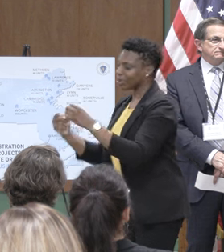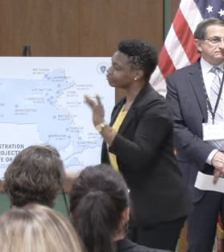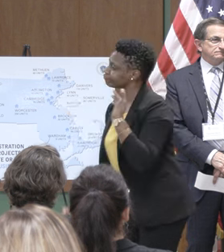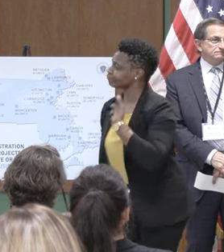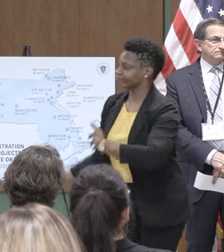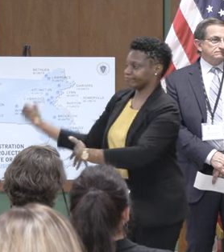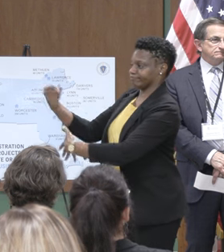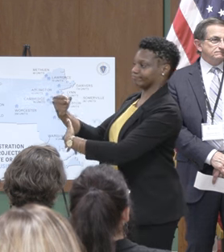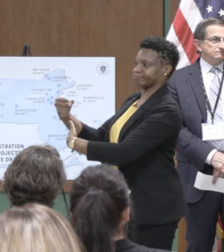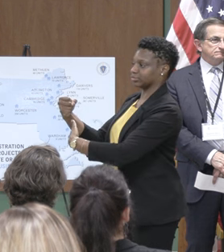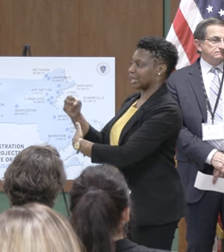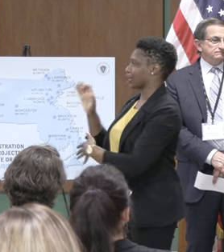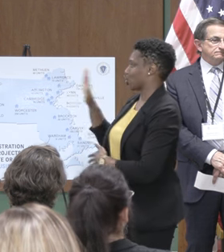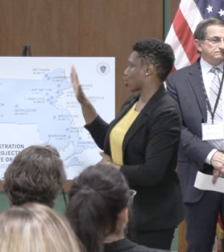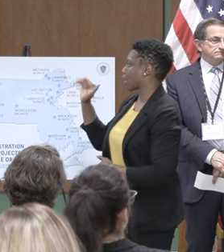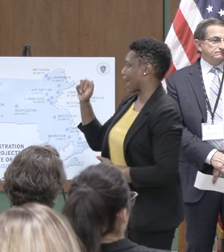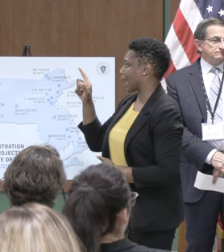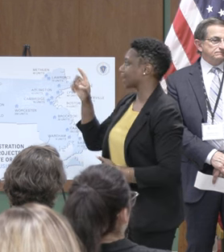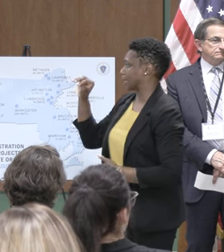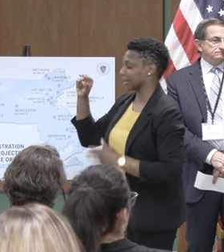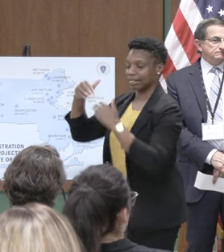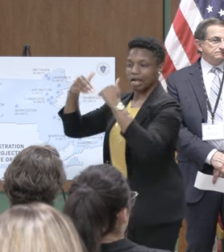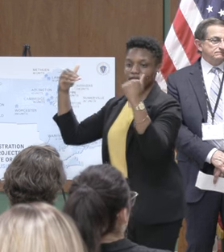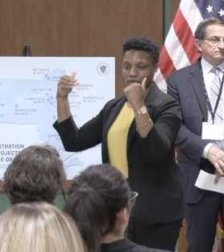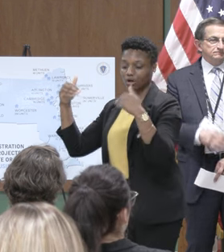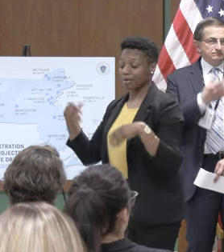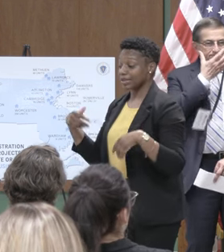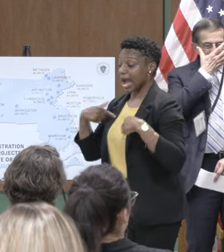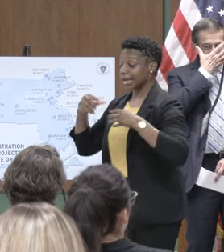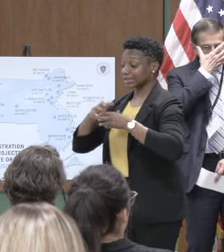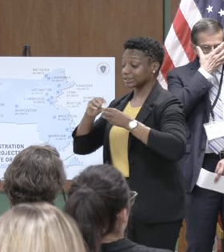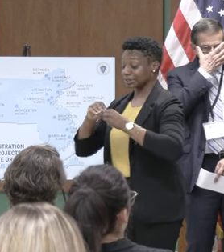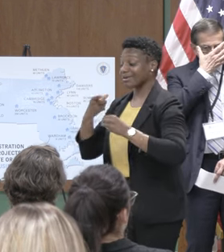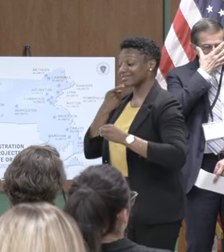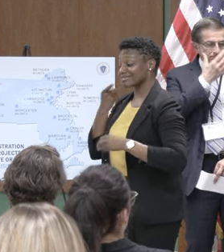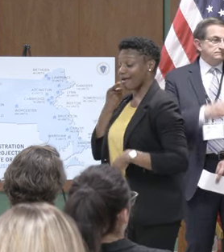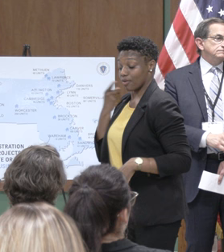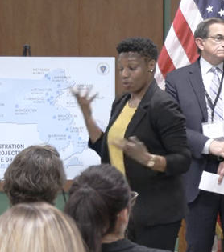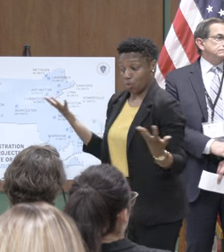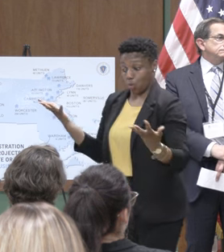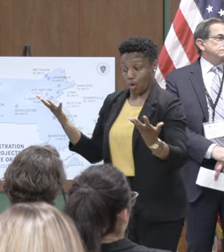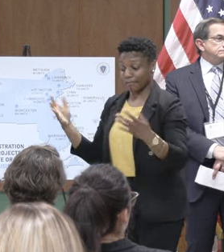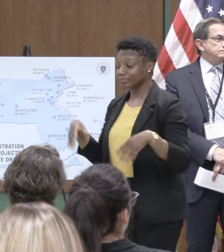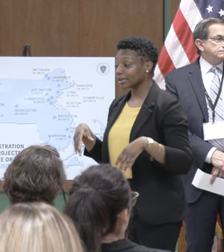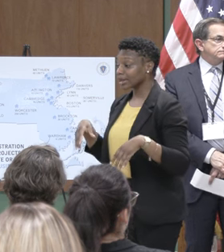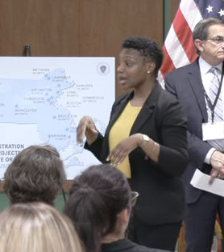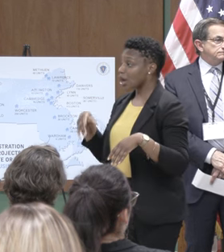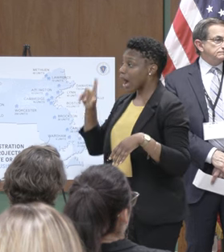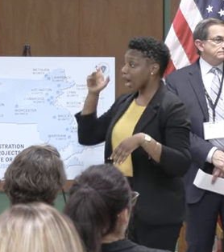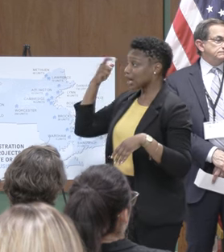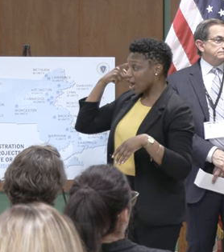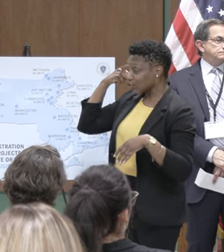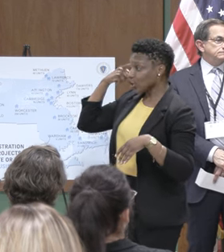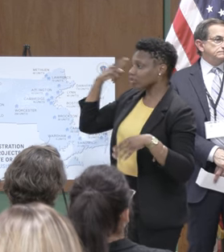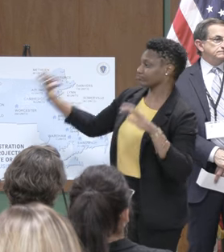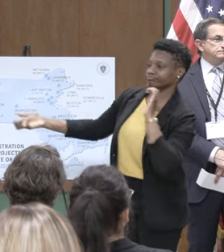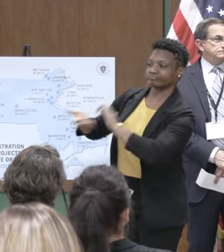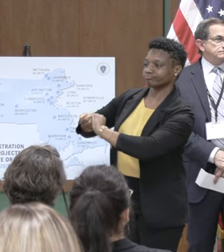administration and I know that I can speak on behalf of my fellow managers when I say that in this governor we have a true partner